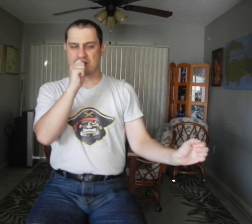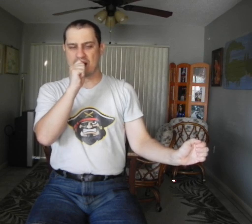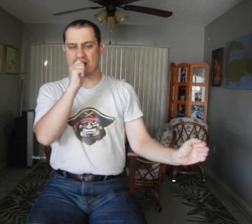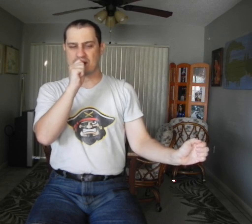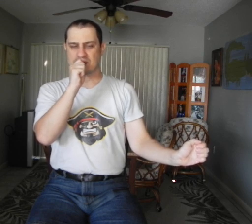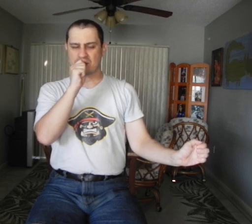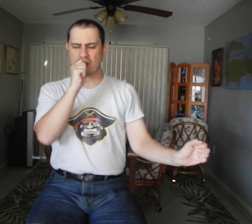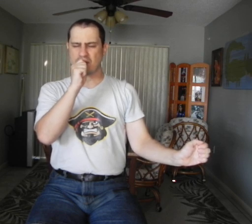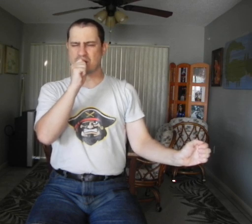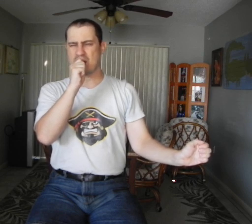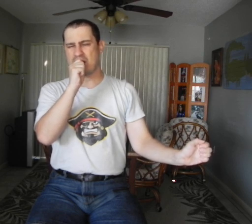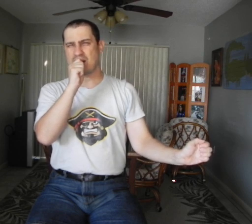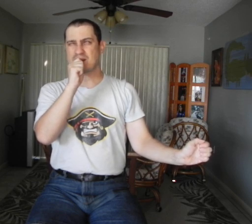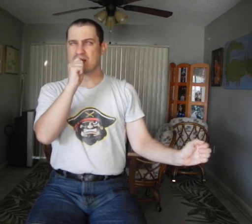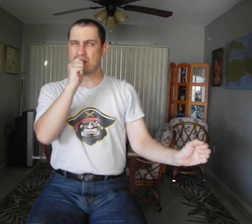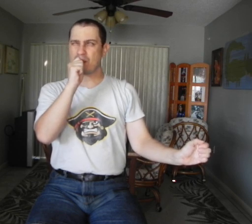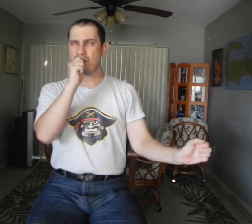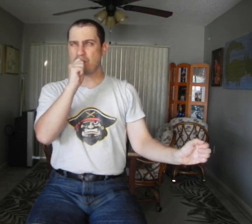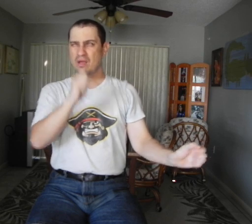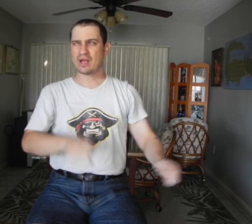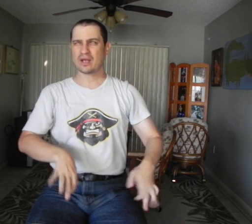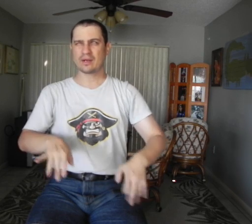promised and found to be mine